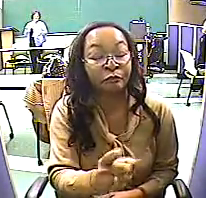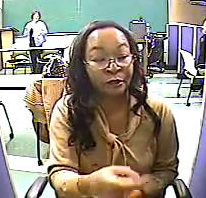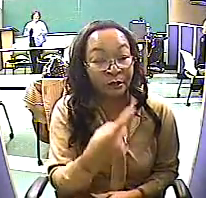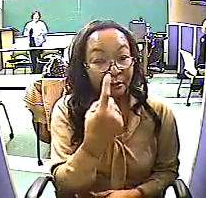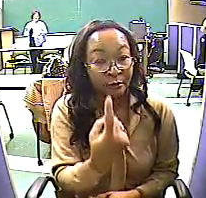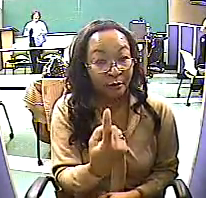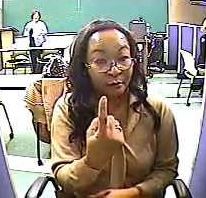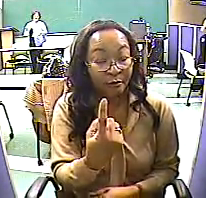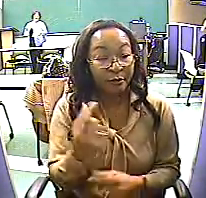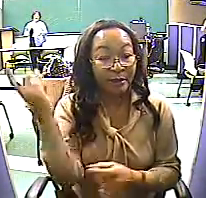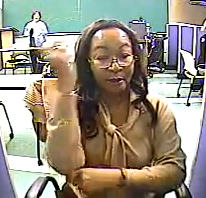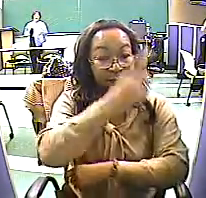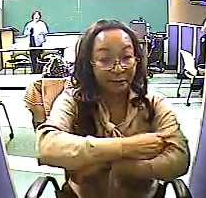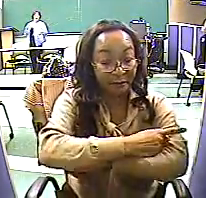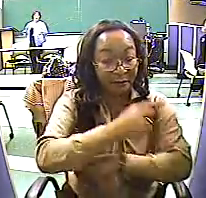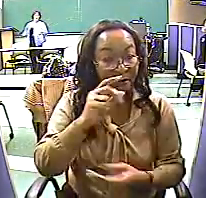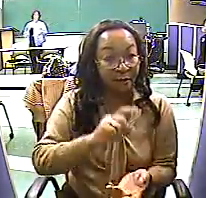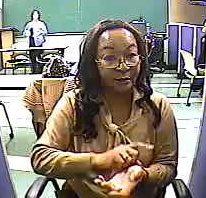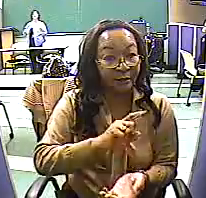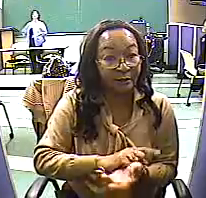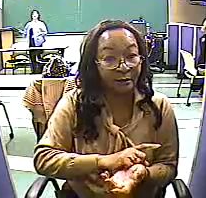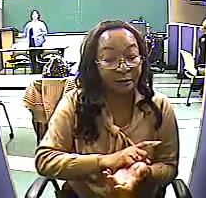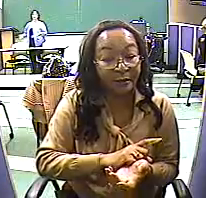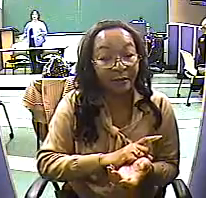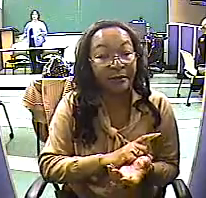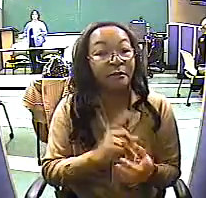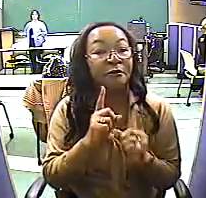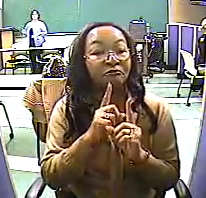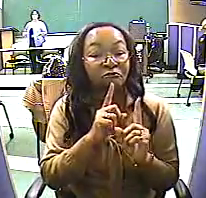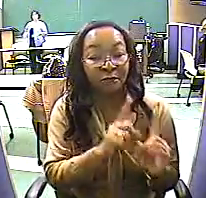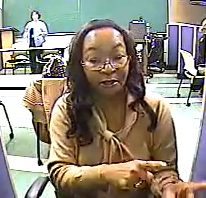secretary, because she knows more about my case than you do.